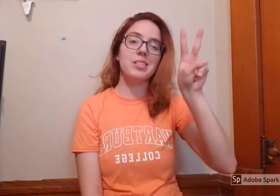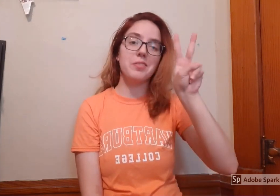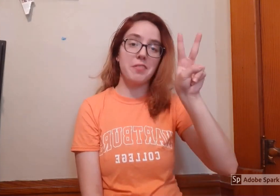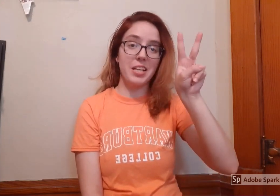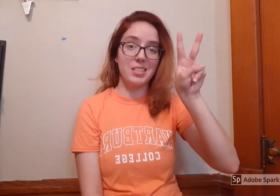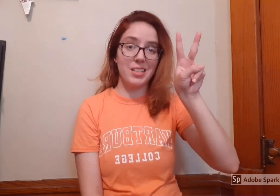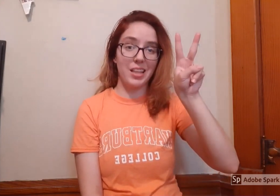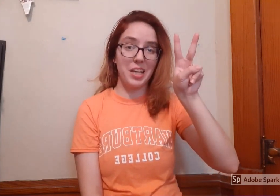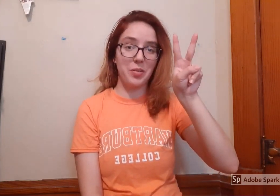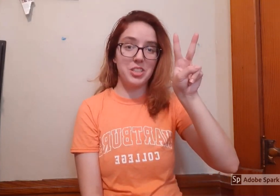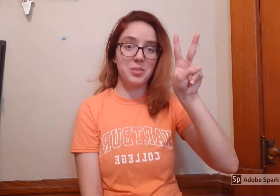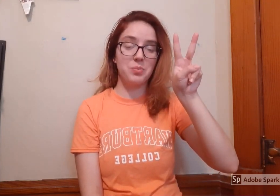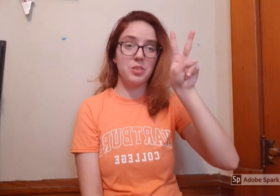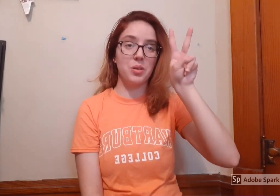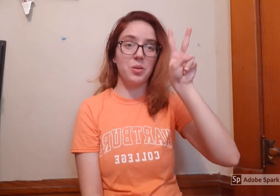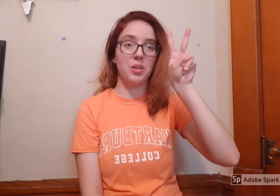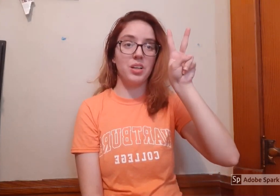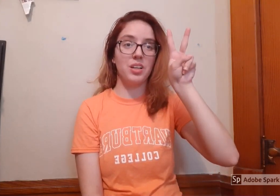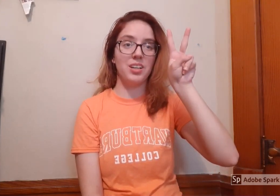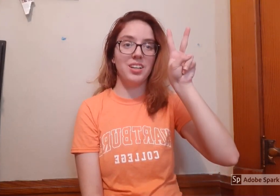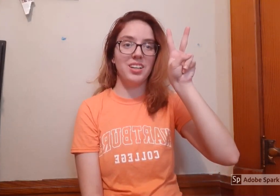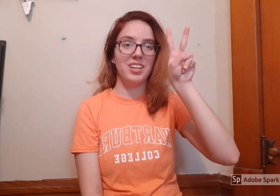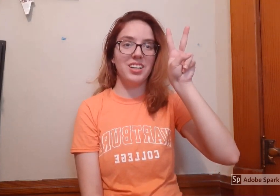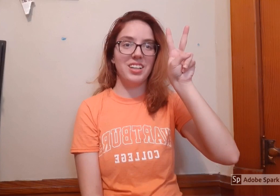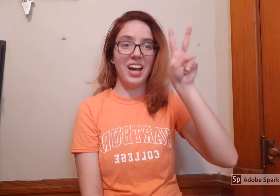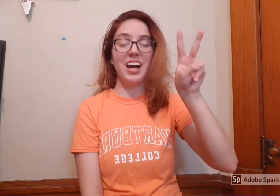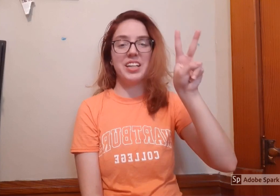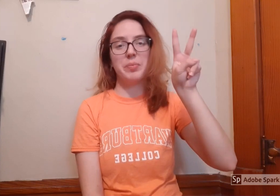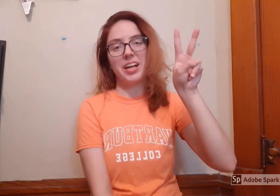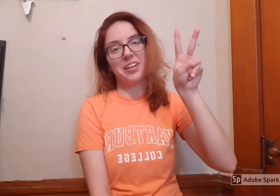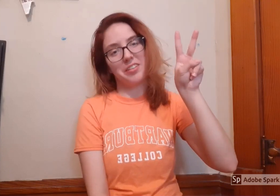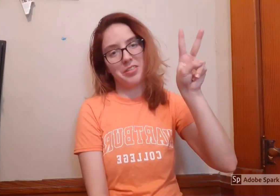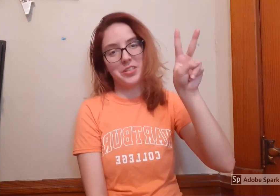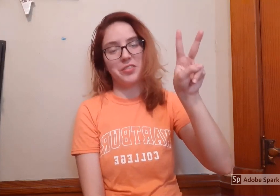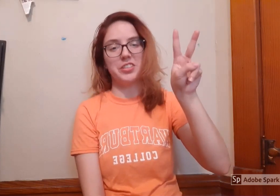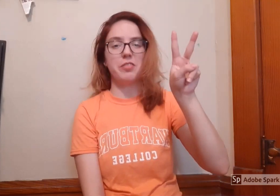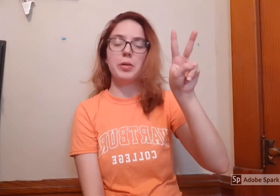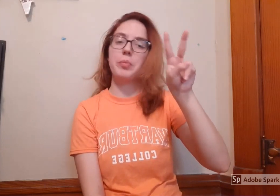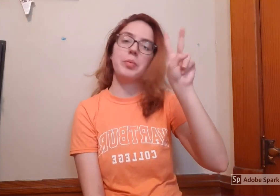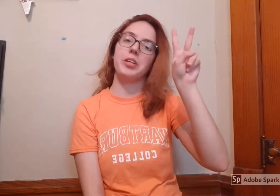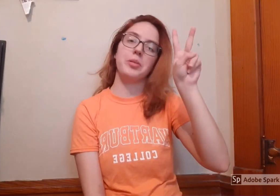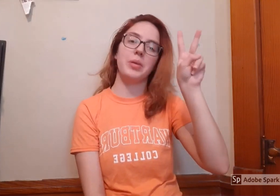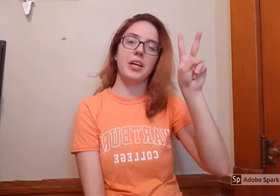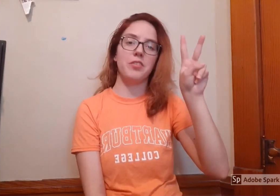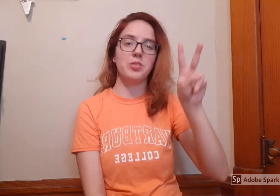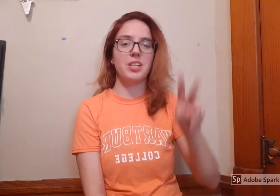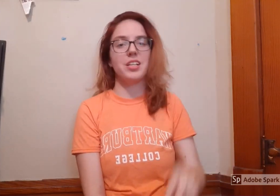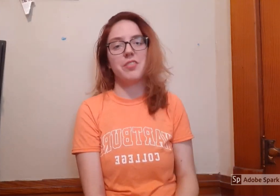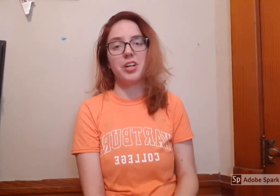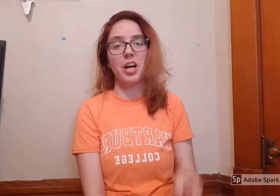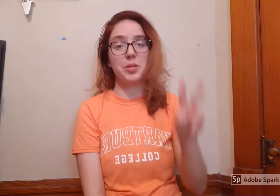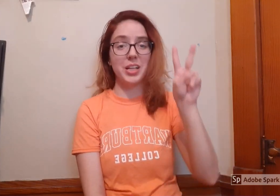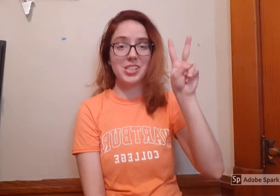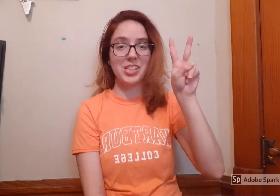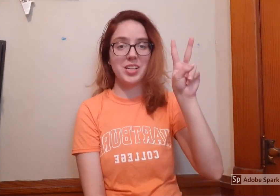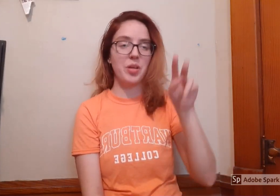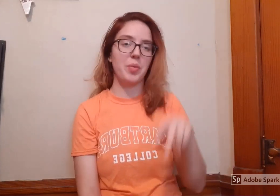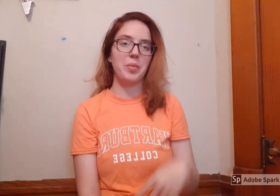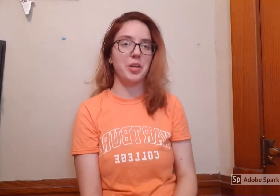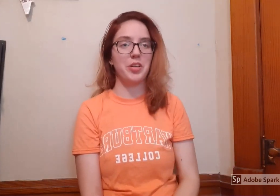is V in sign language. So yeah it can be kind of confusing for deaf people but you may have used it in a different connotation and they probably already